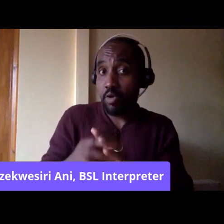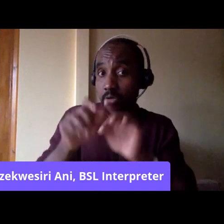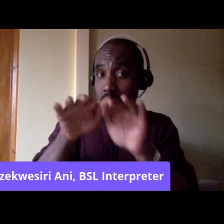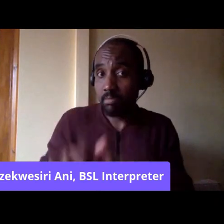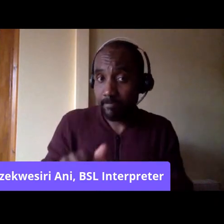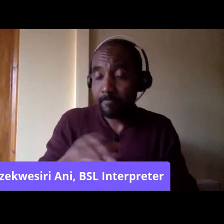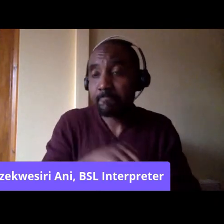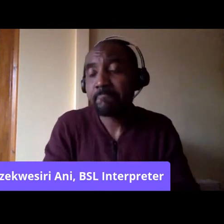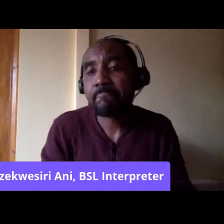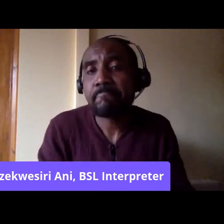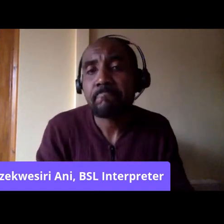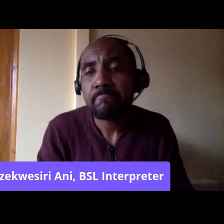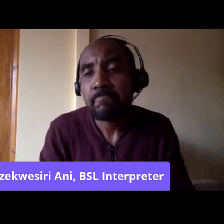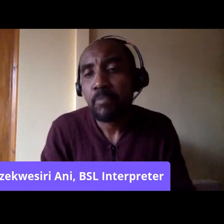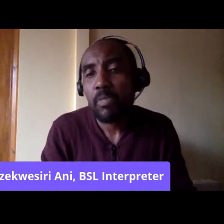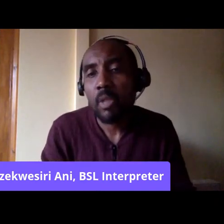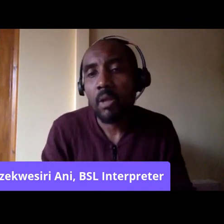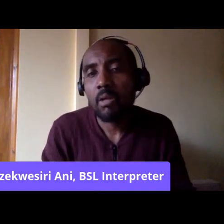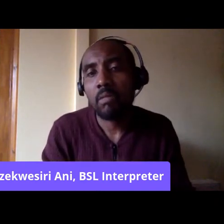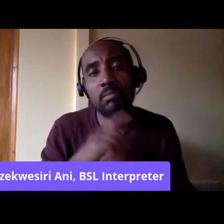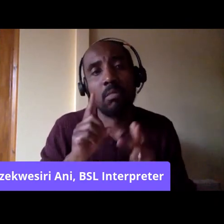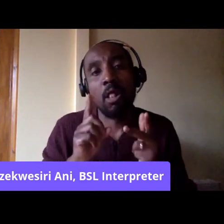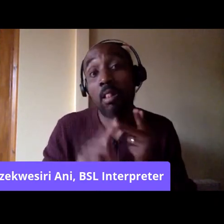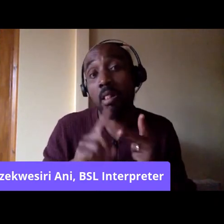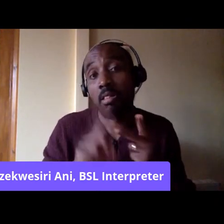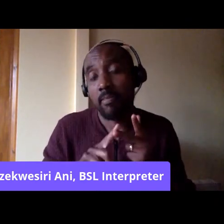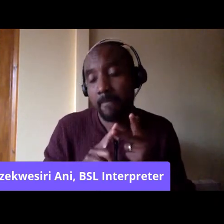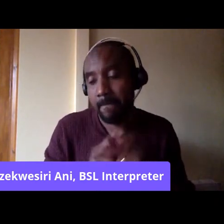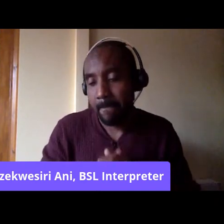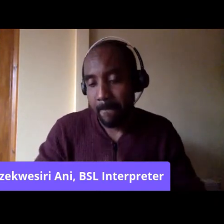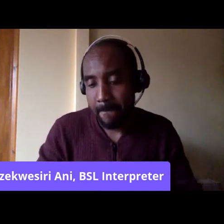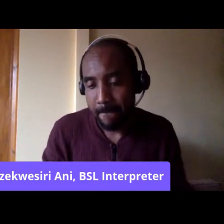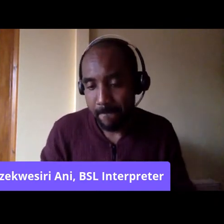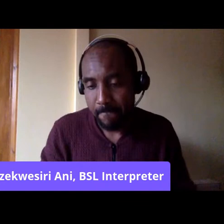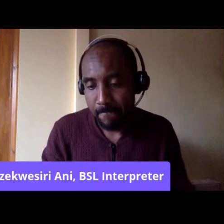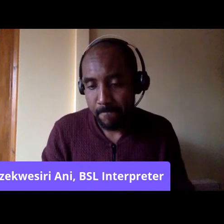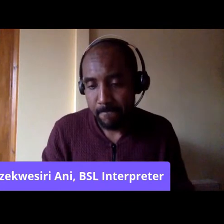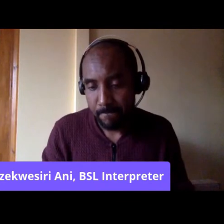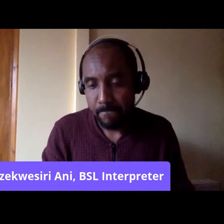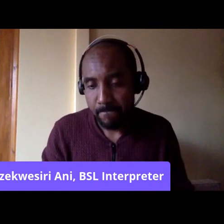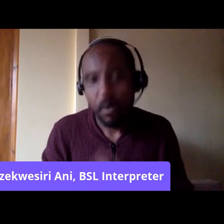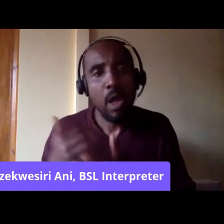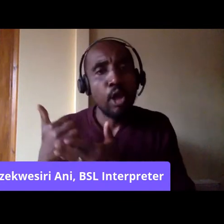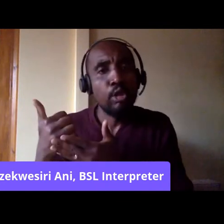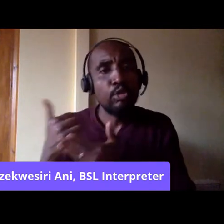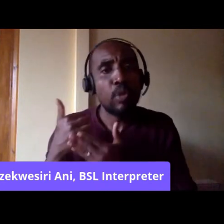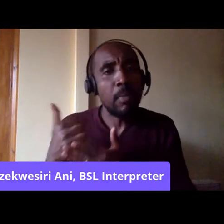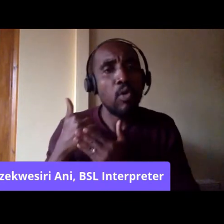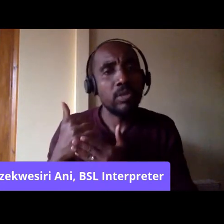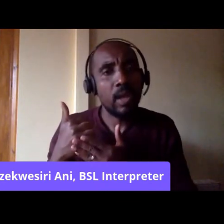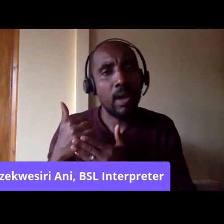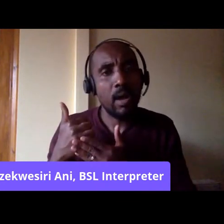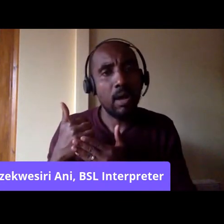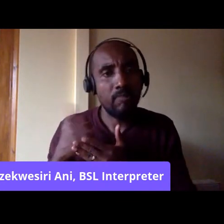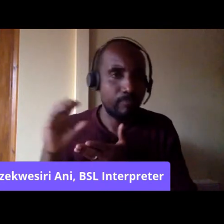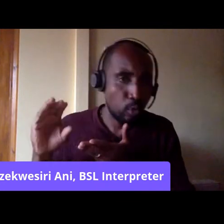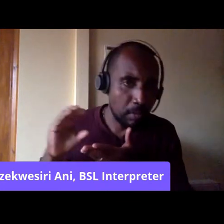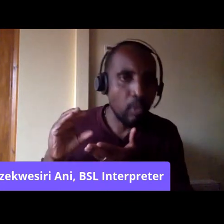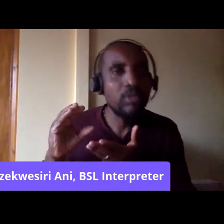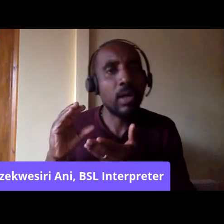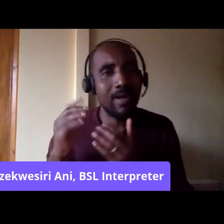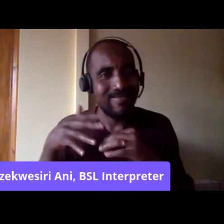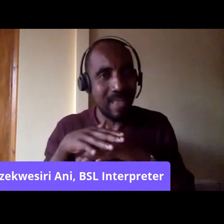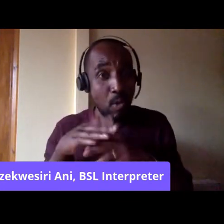for those as well. And then finally, there is a supporters network too. So if you have enjoyed this session,